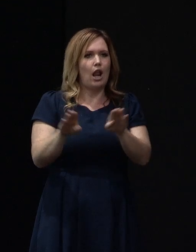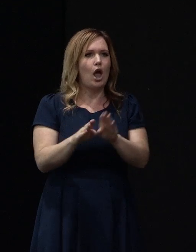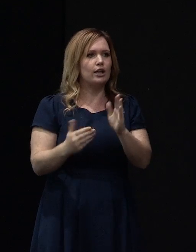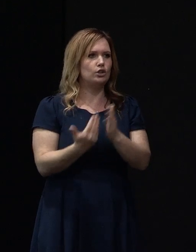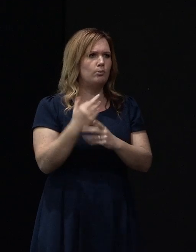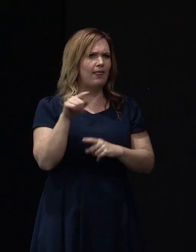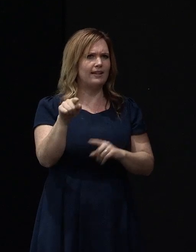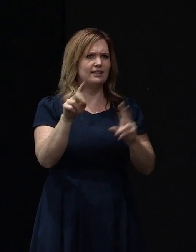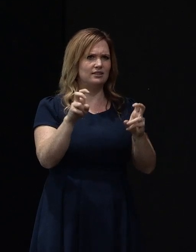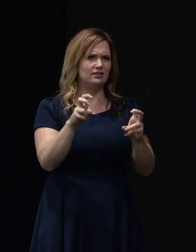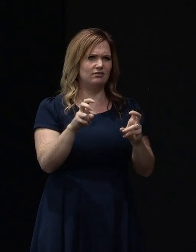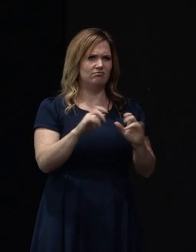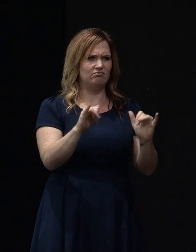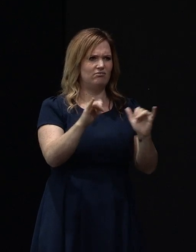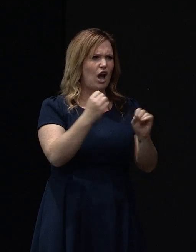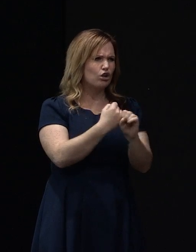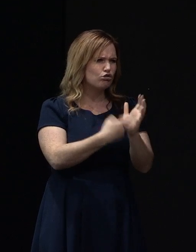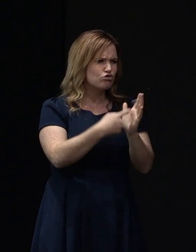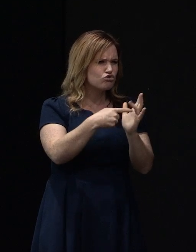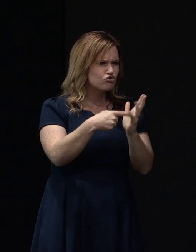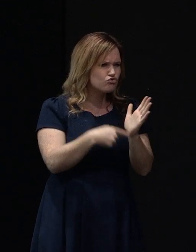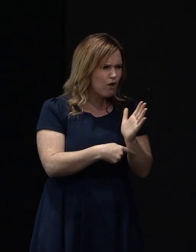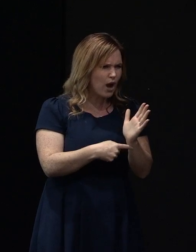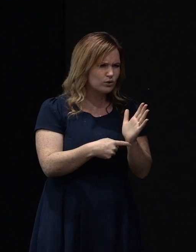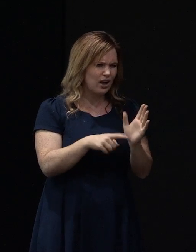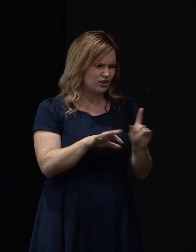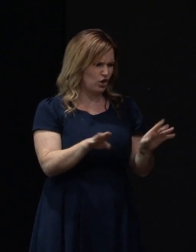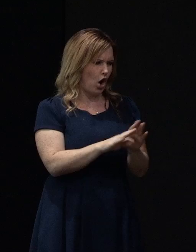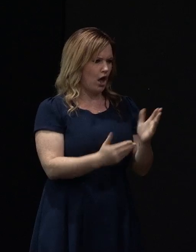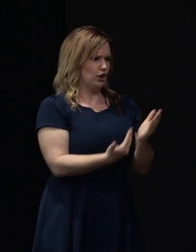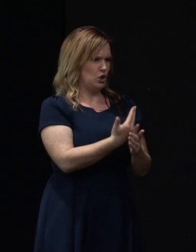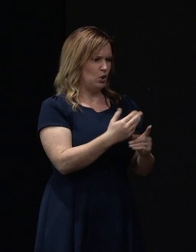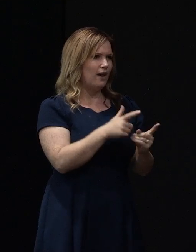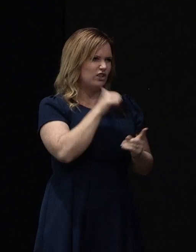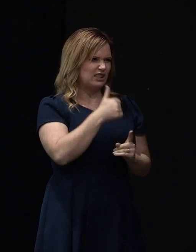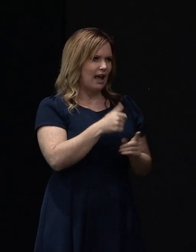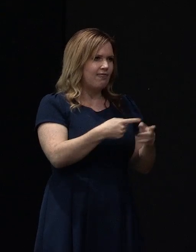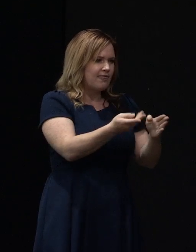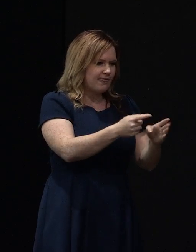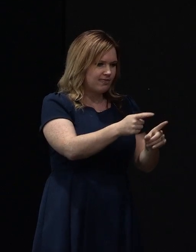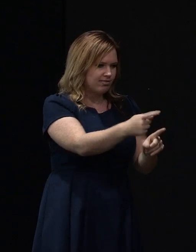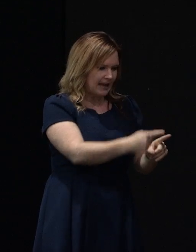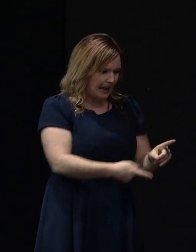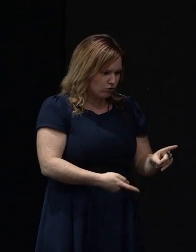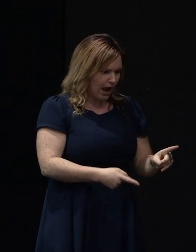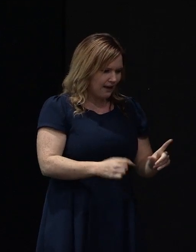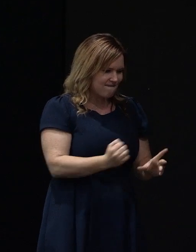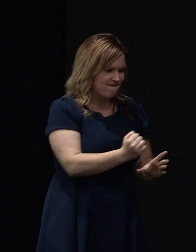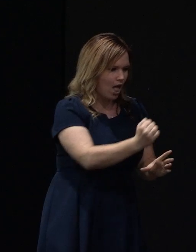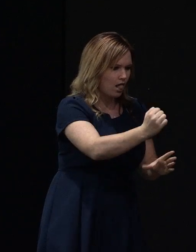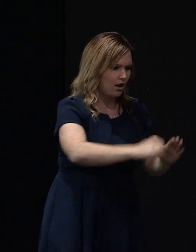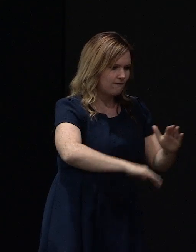epoxy grout that's not as new. How would that be considered? I don't quite understand. That's a structural question.